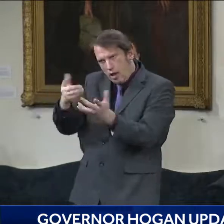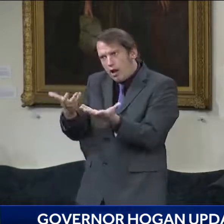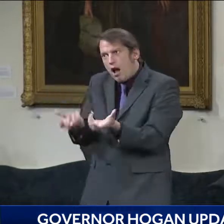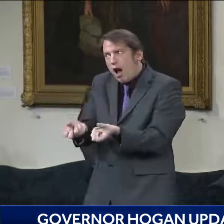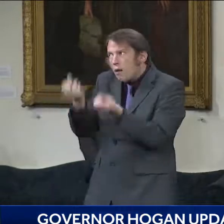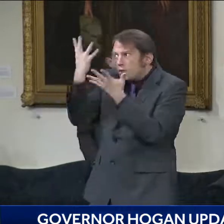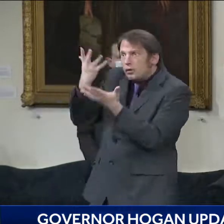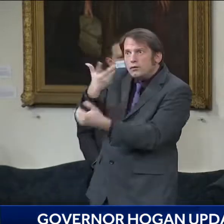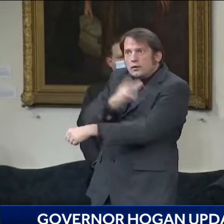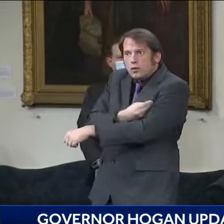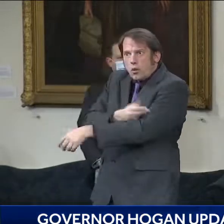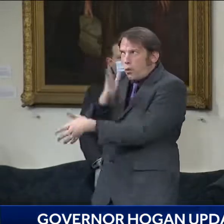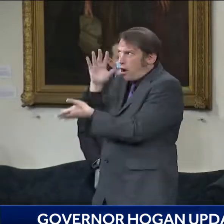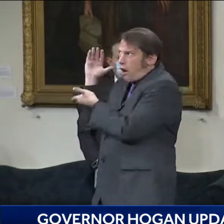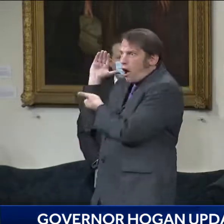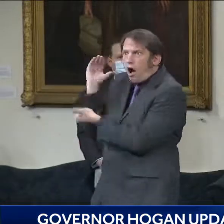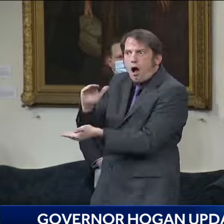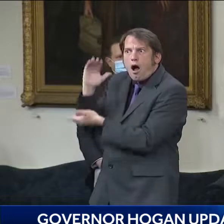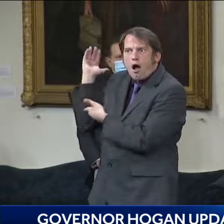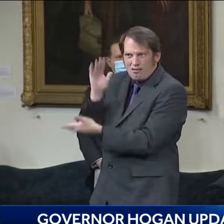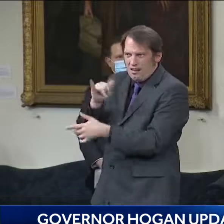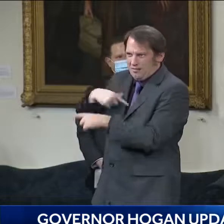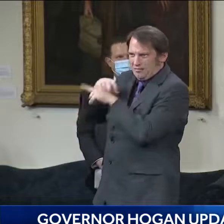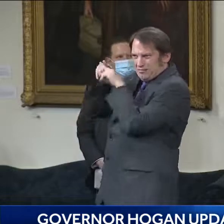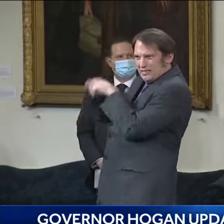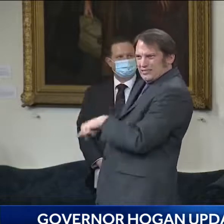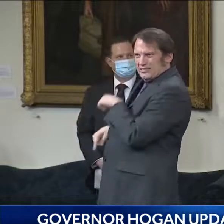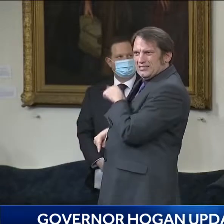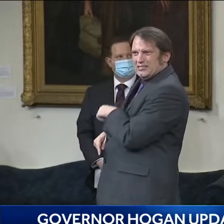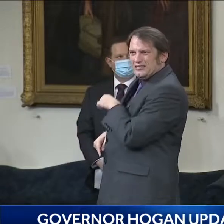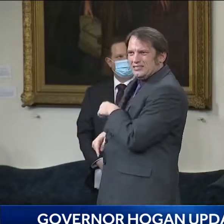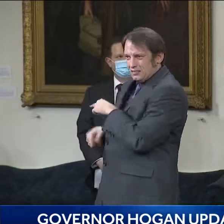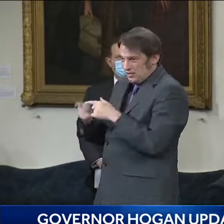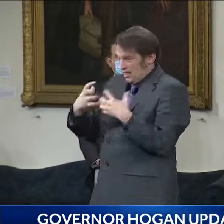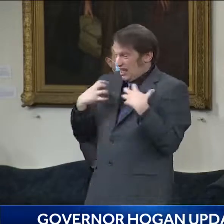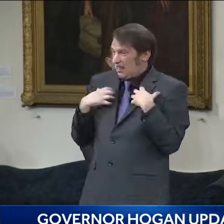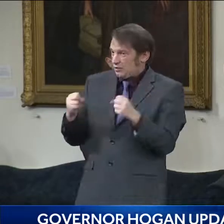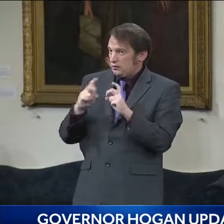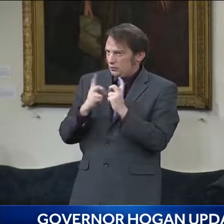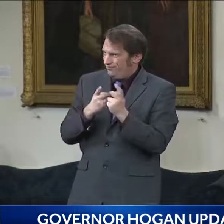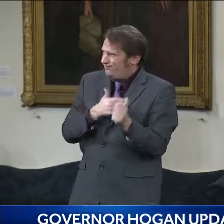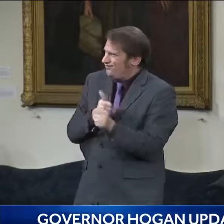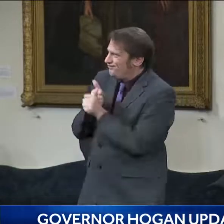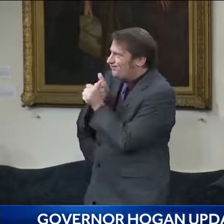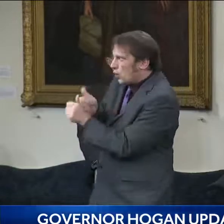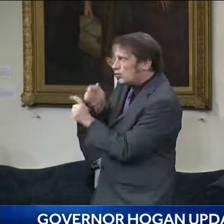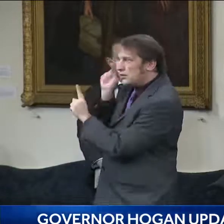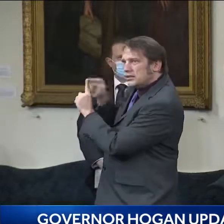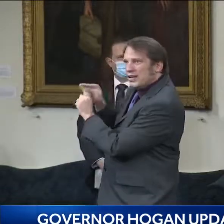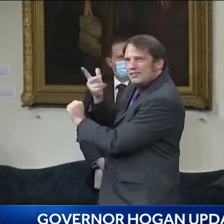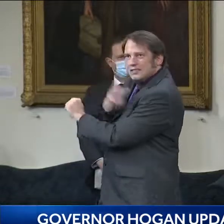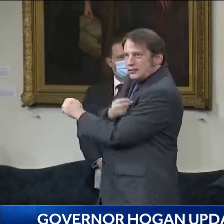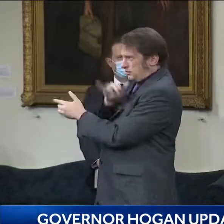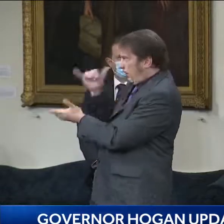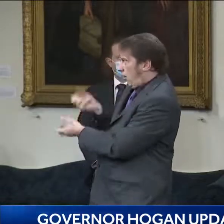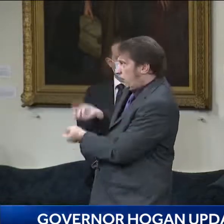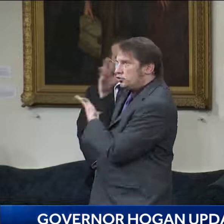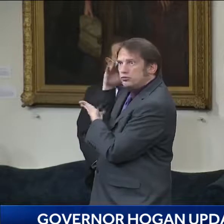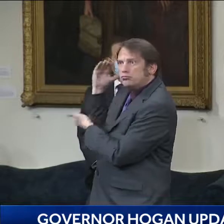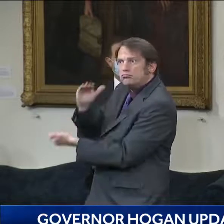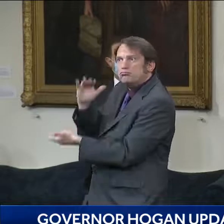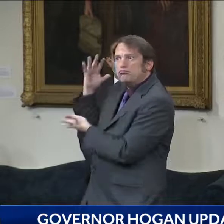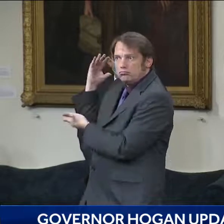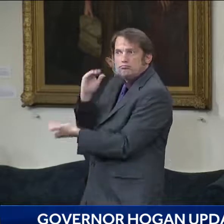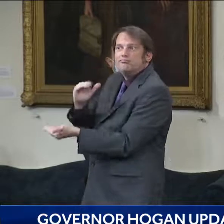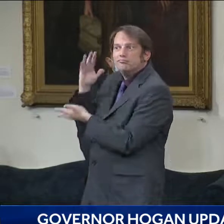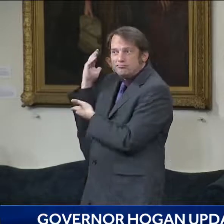are the ones moving at a sometimes different pace. Our mass vac sites are following the state plan. Pharmacies are hospitals are there's only,